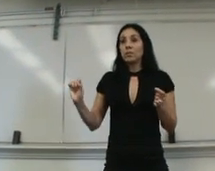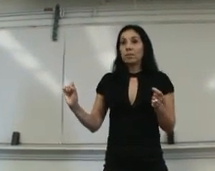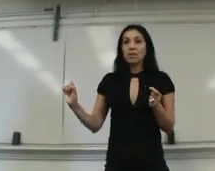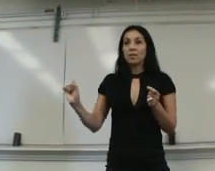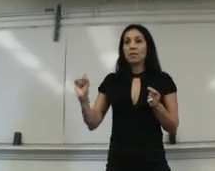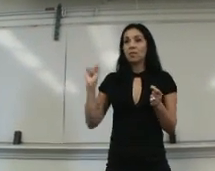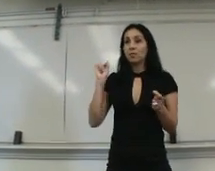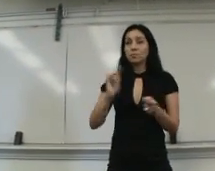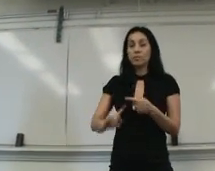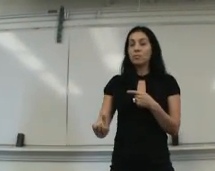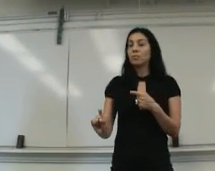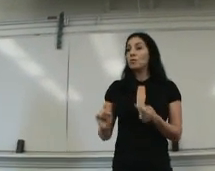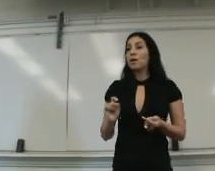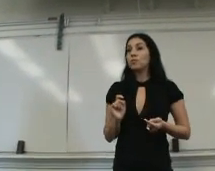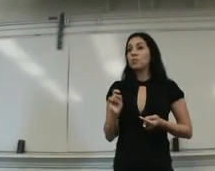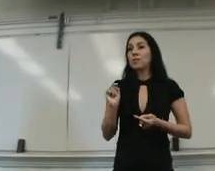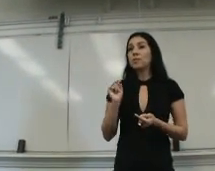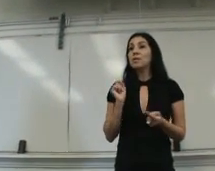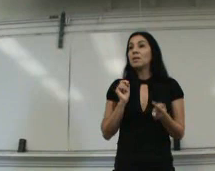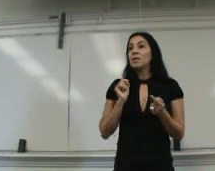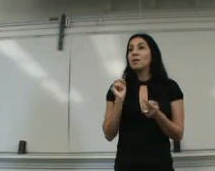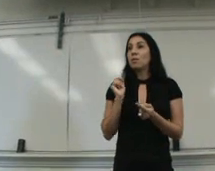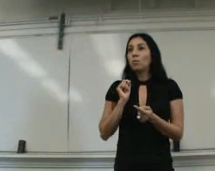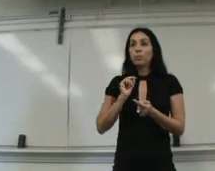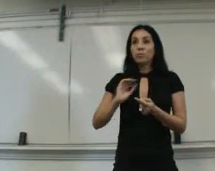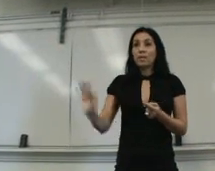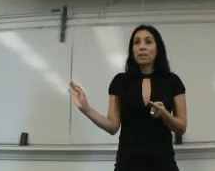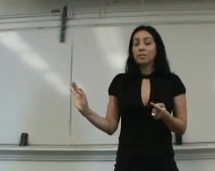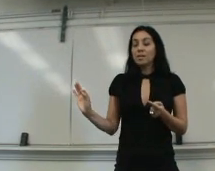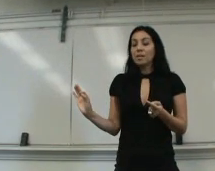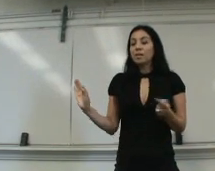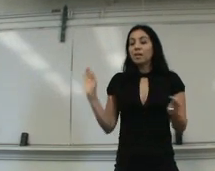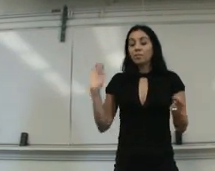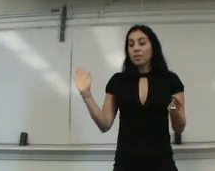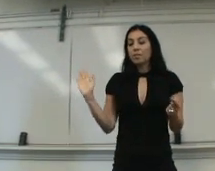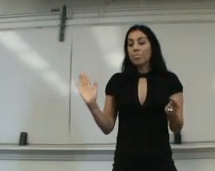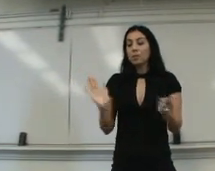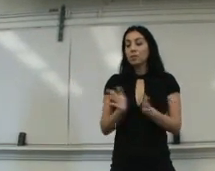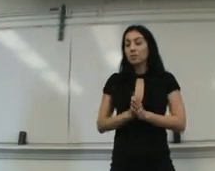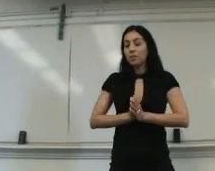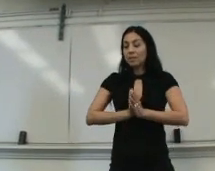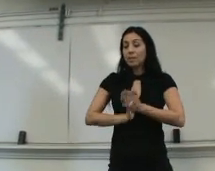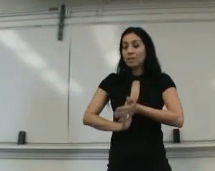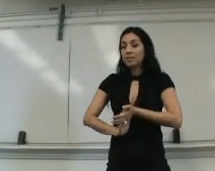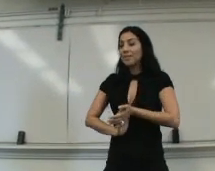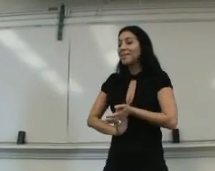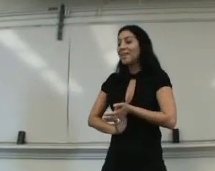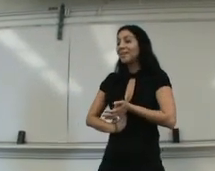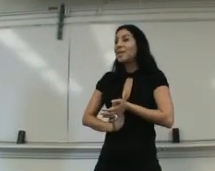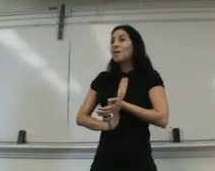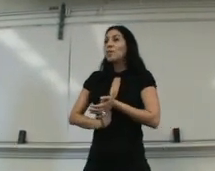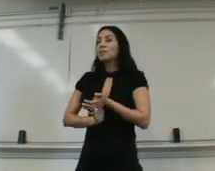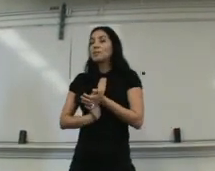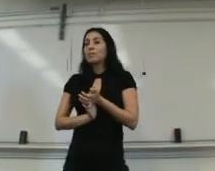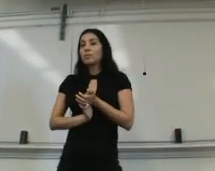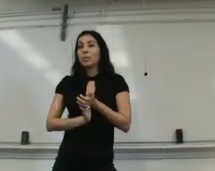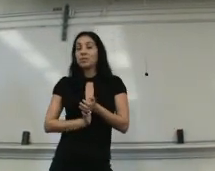really, like, responsible. You have to be all committed and well. So, the thing is that when I saw the